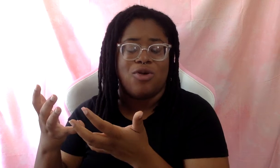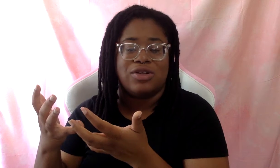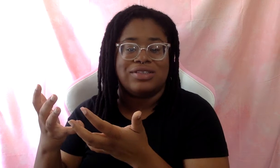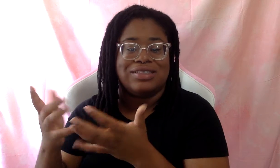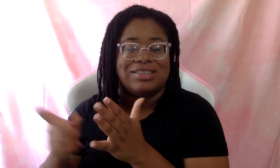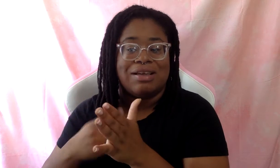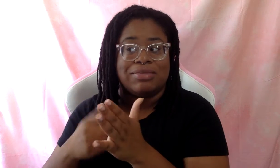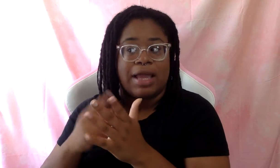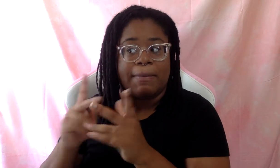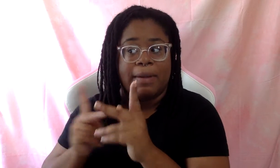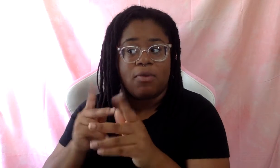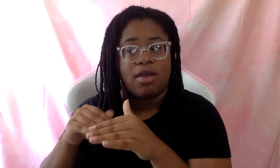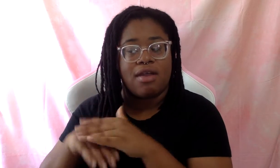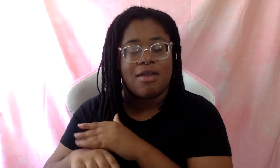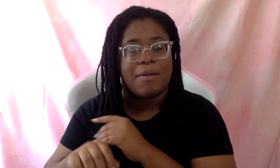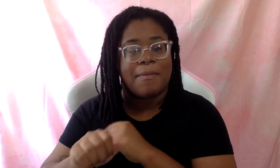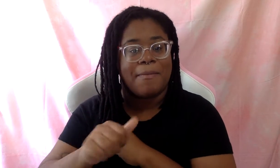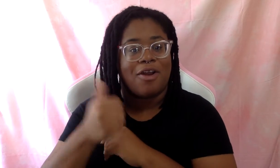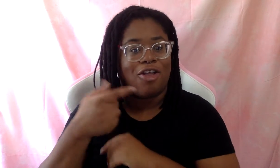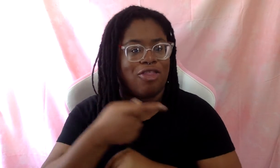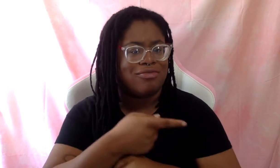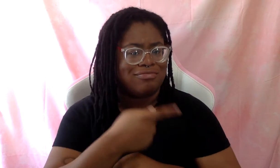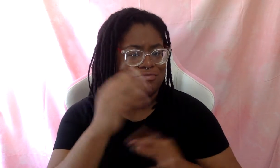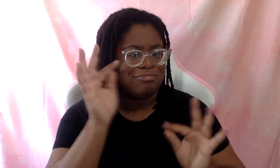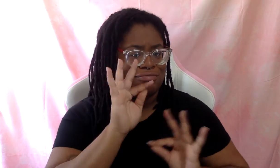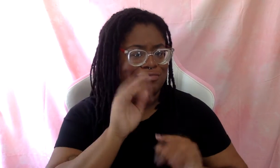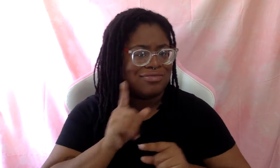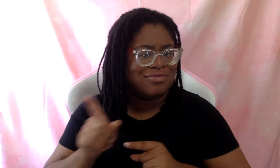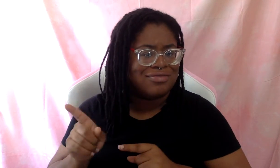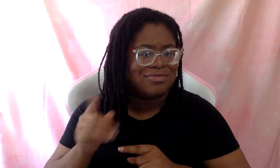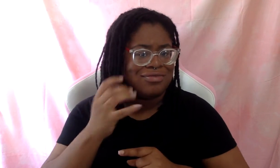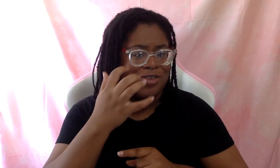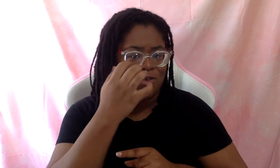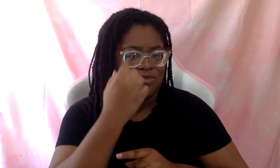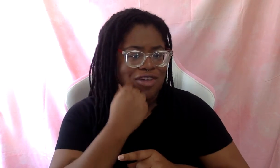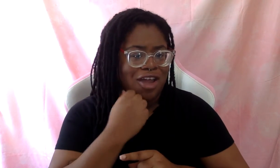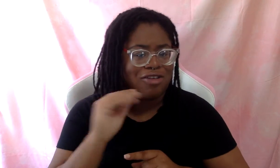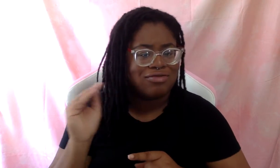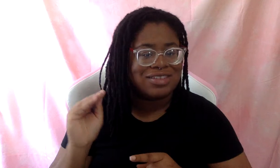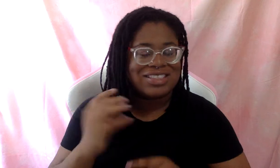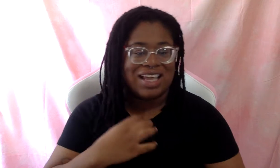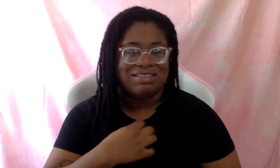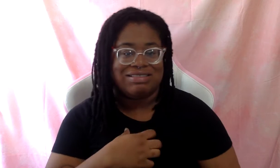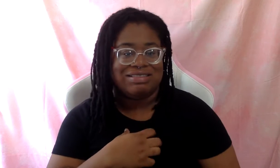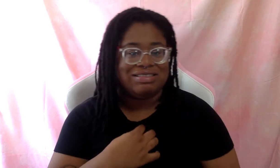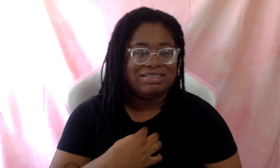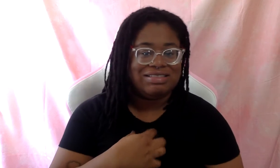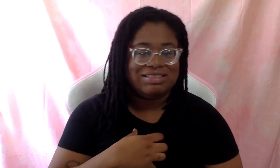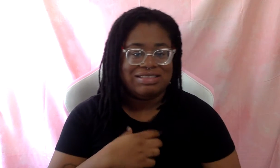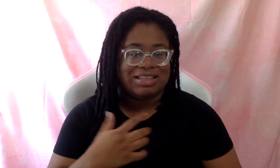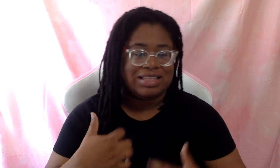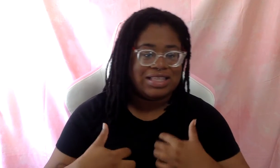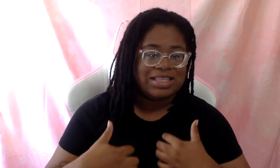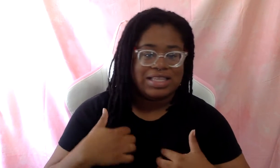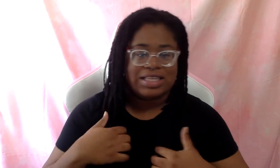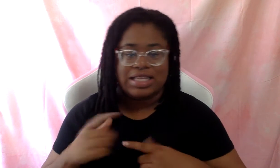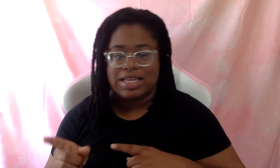can step into, but other people don't even know. It's like code switching basically, where you're kind of bouncing between these spaces.